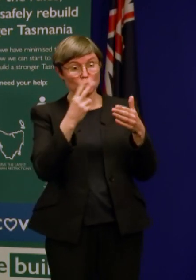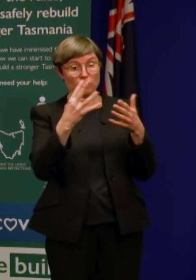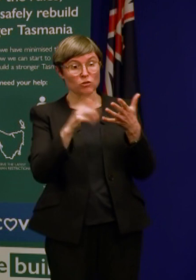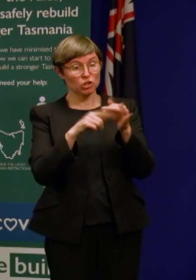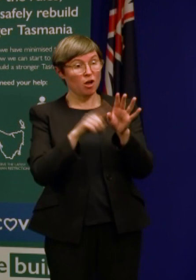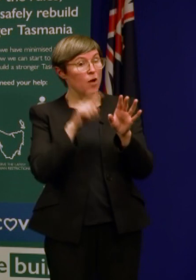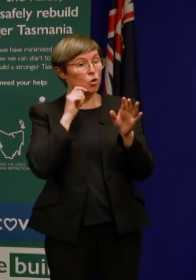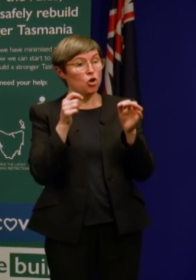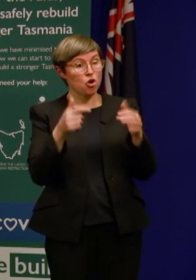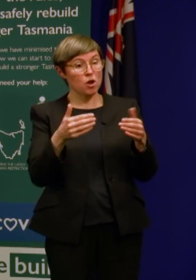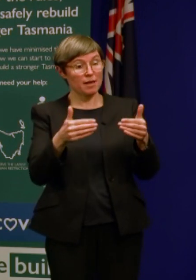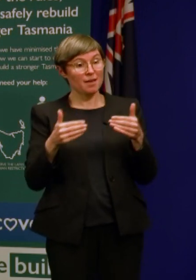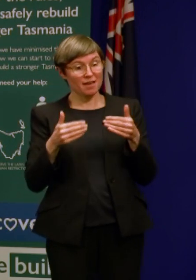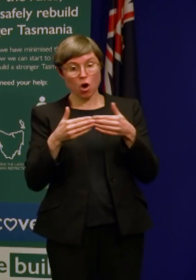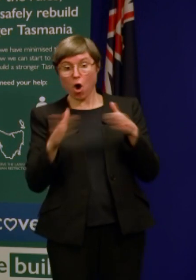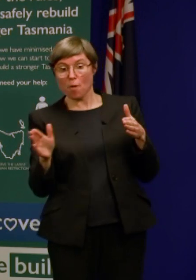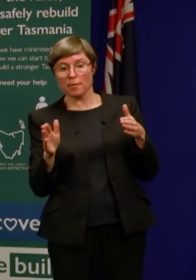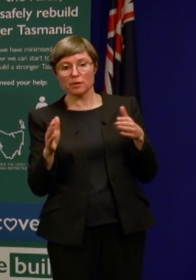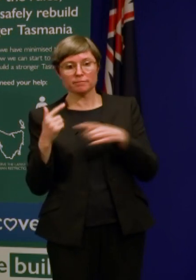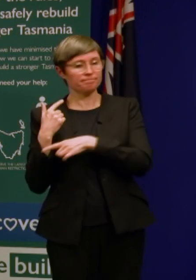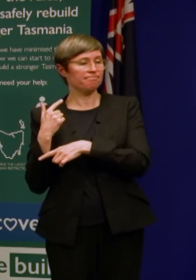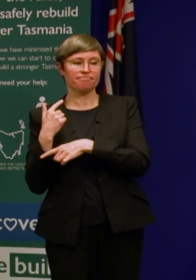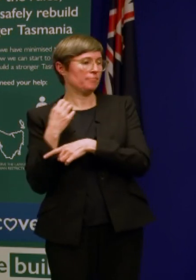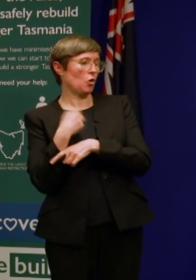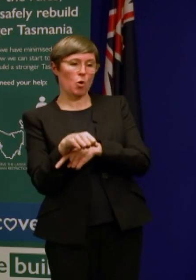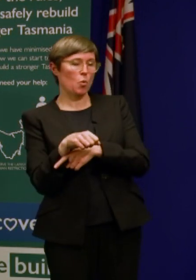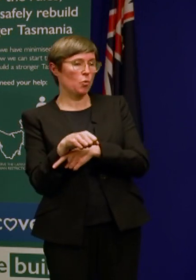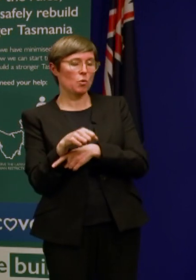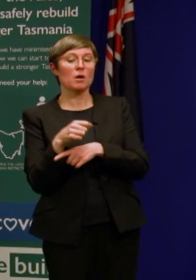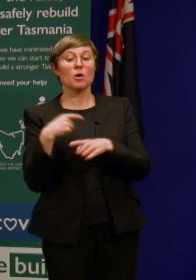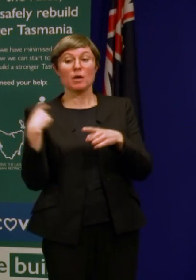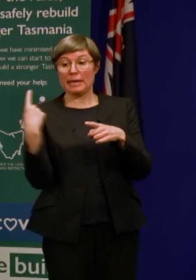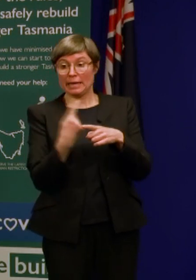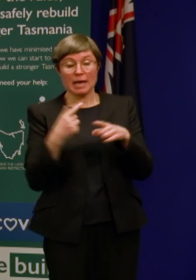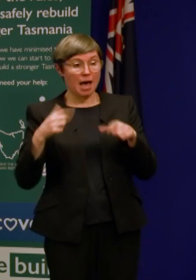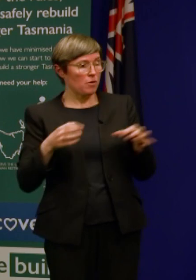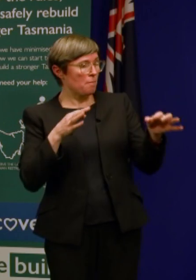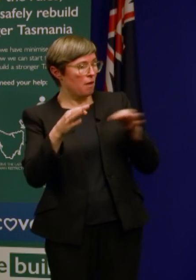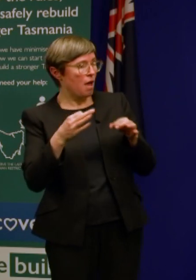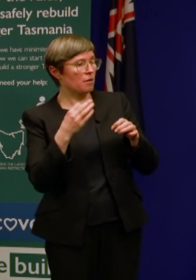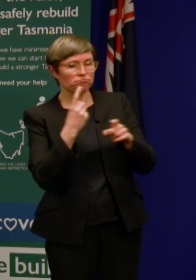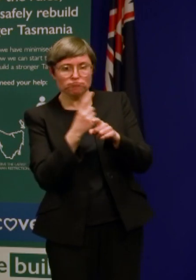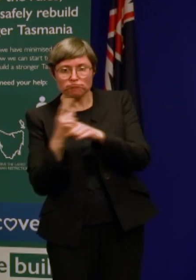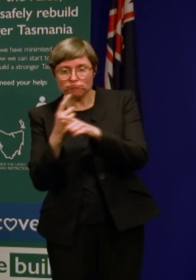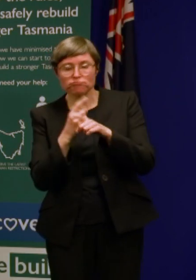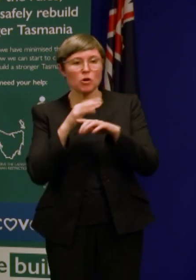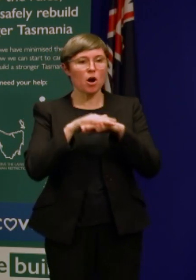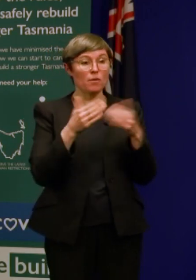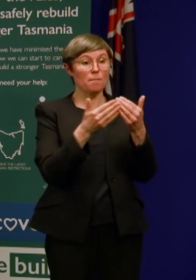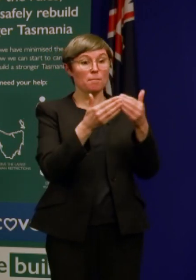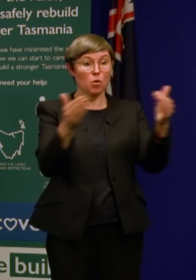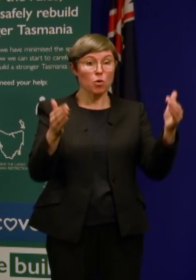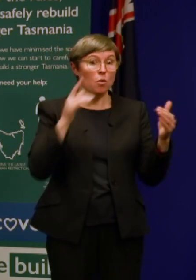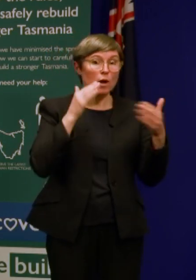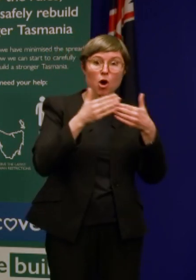No. We've laid down a plan in terms of how we would approach opening up our borders and taking the